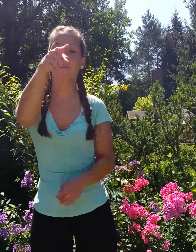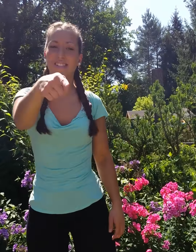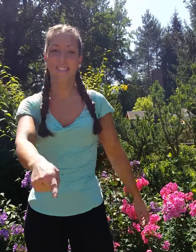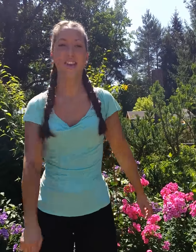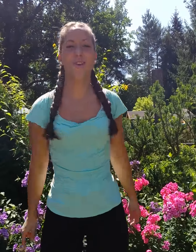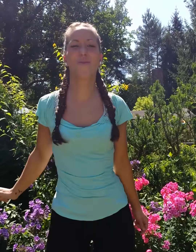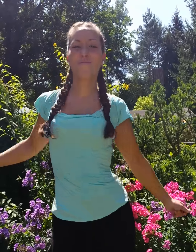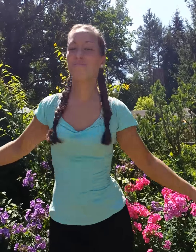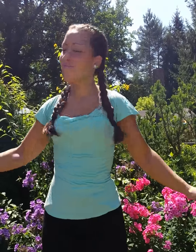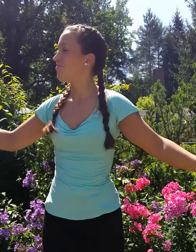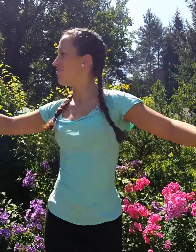up next to you